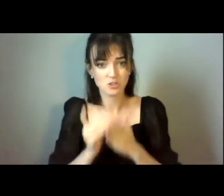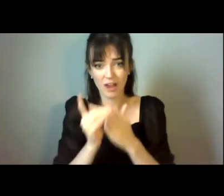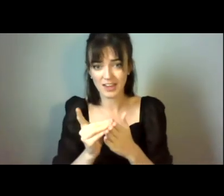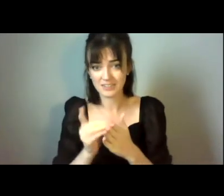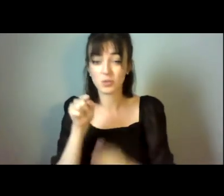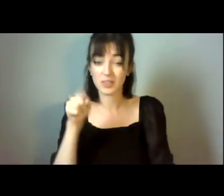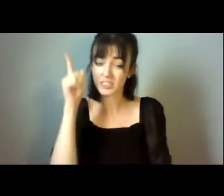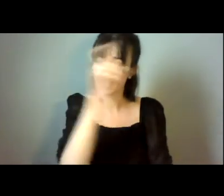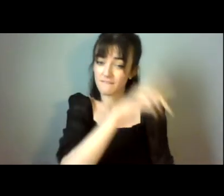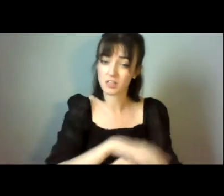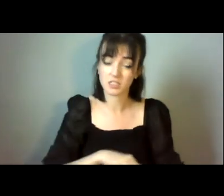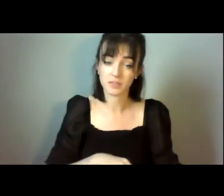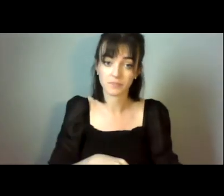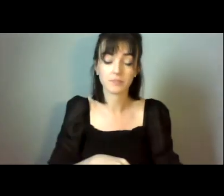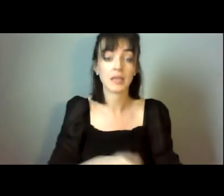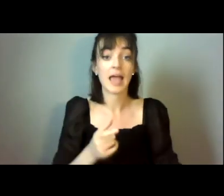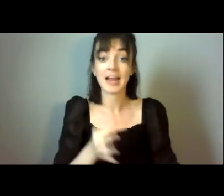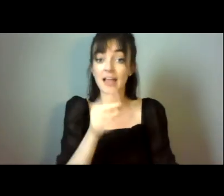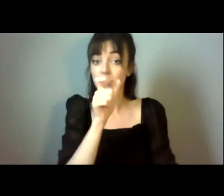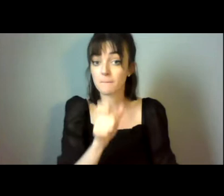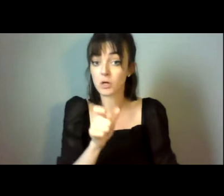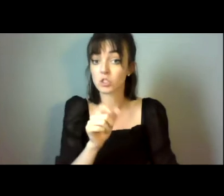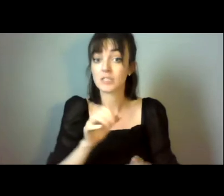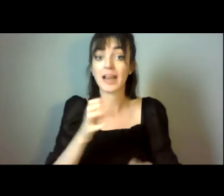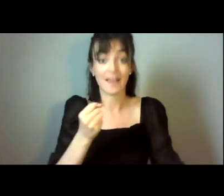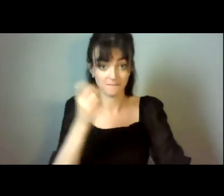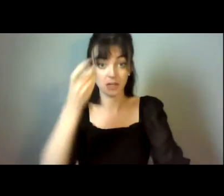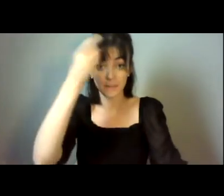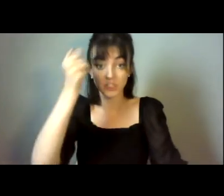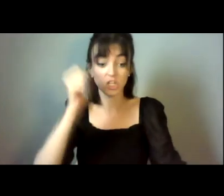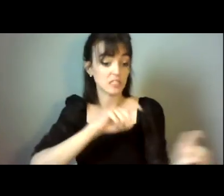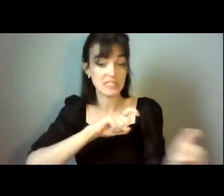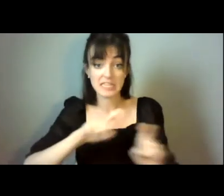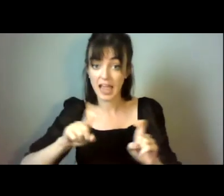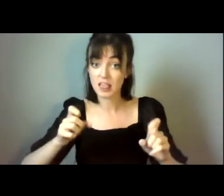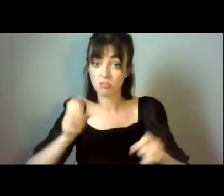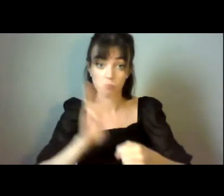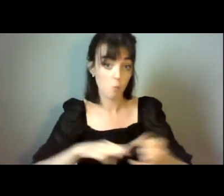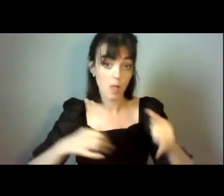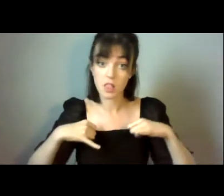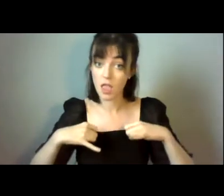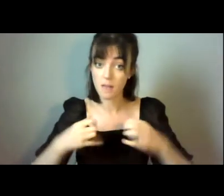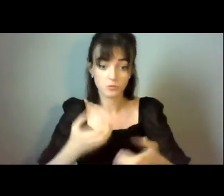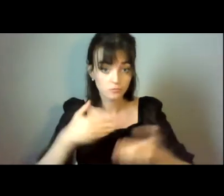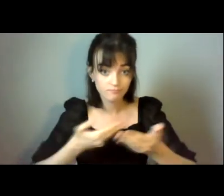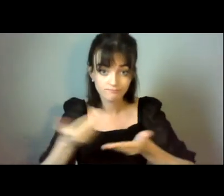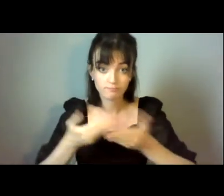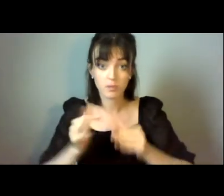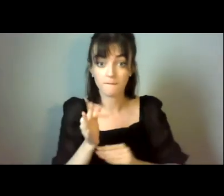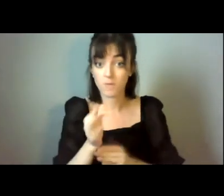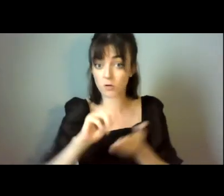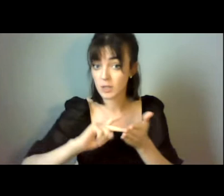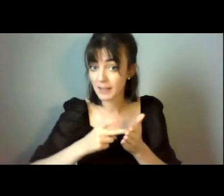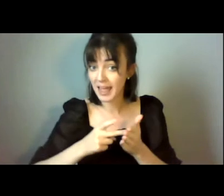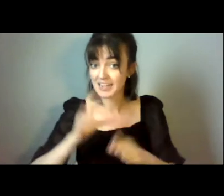And even when the person living with dementia has still has capacity, our ability to engage in future care planning, our doctors will be brutally honest with